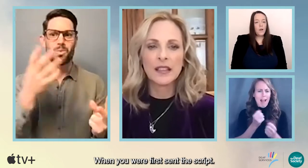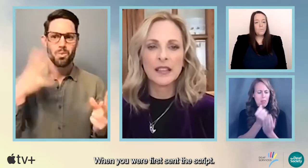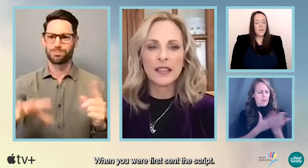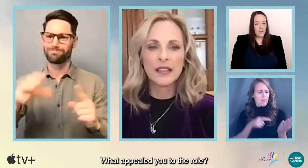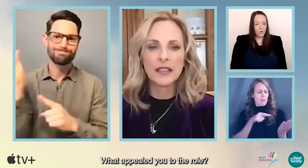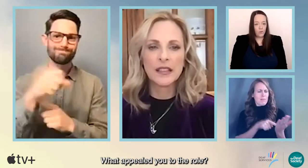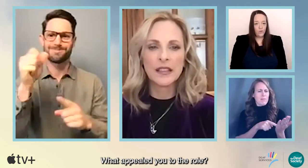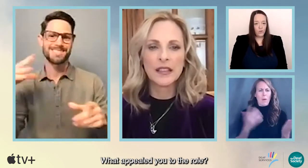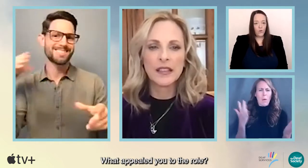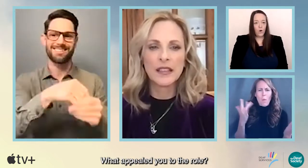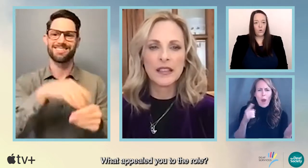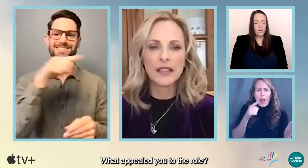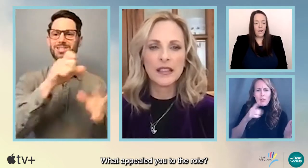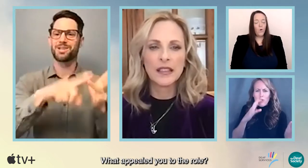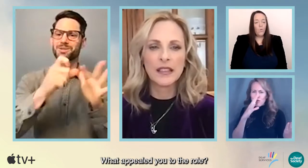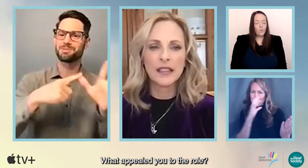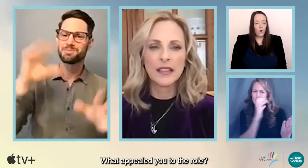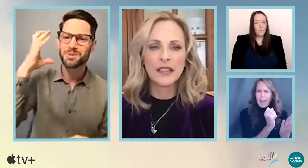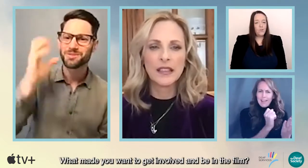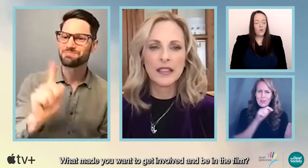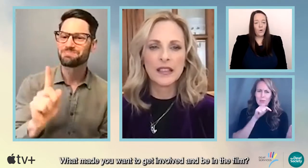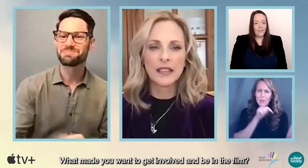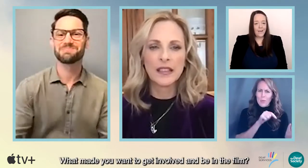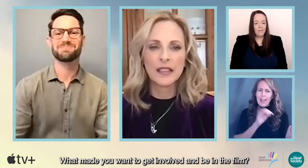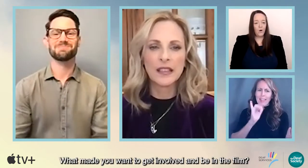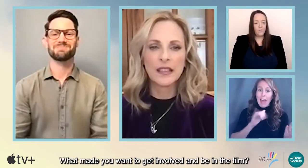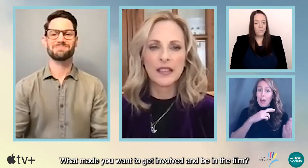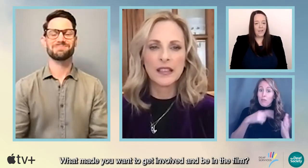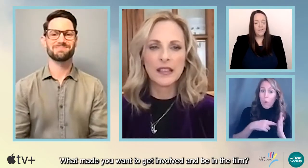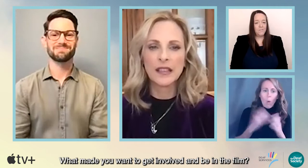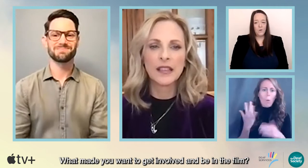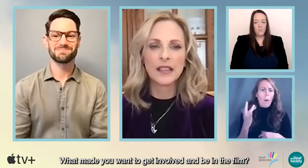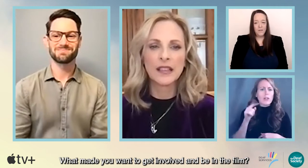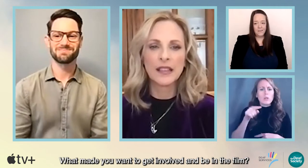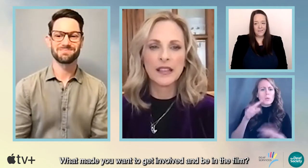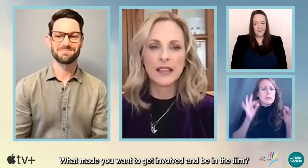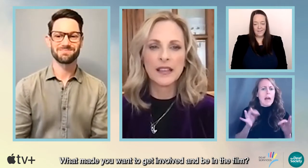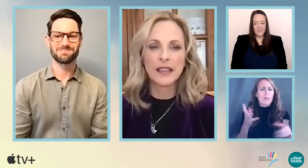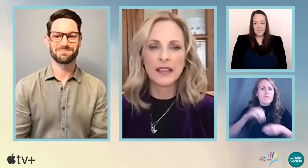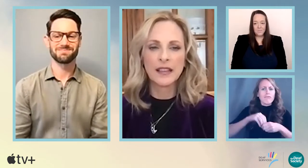what appealed you to the role? What made you want to get involved and be in the film?